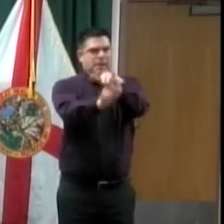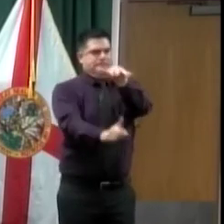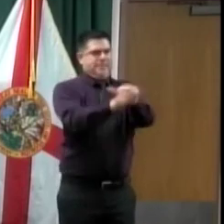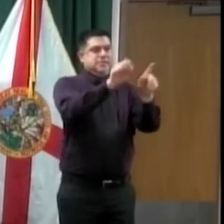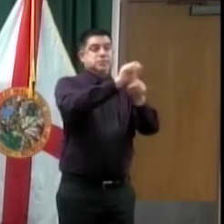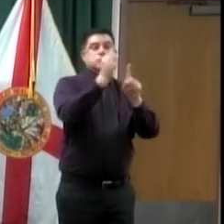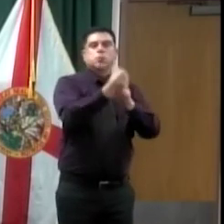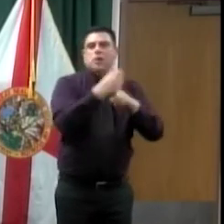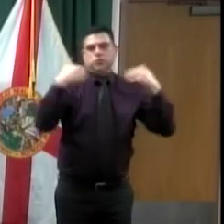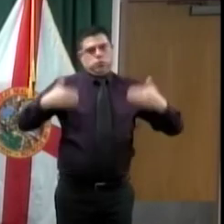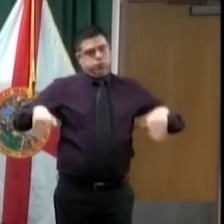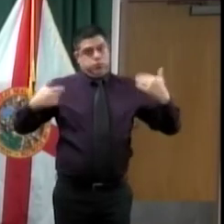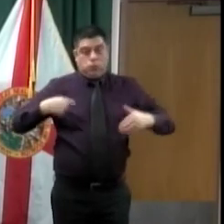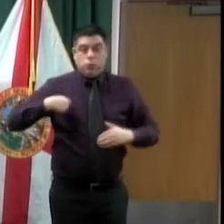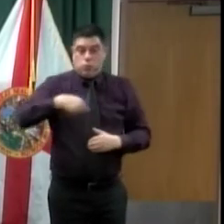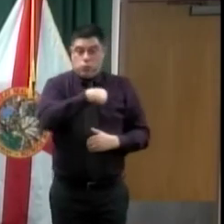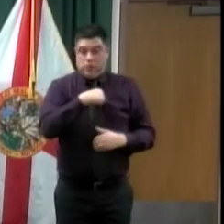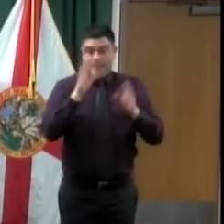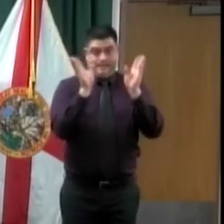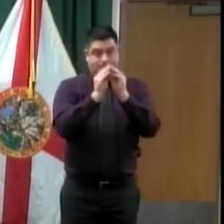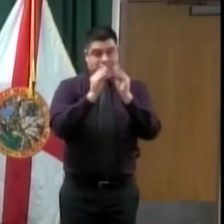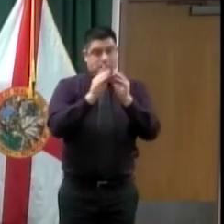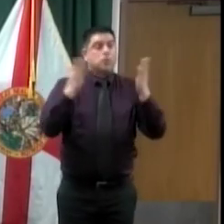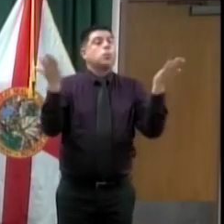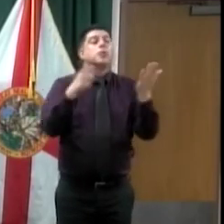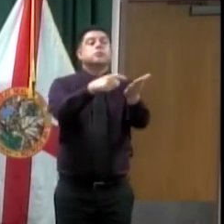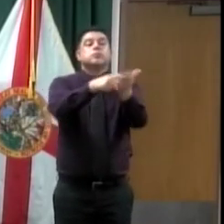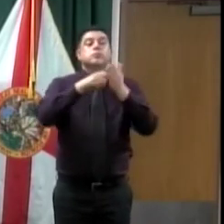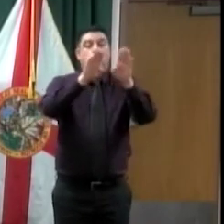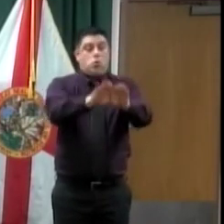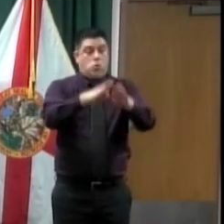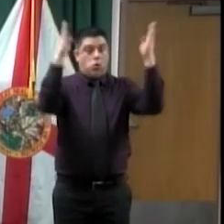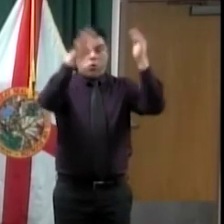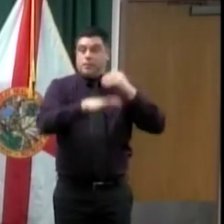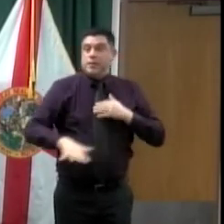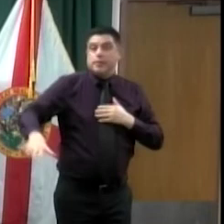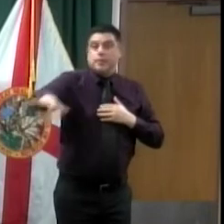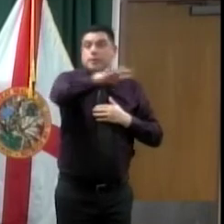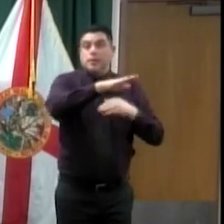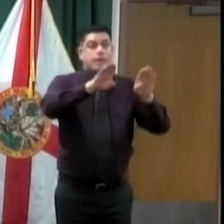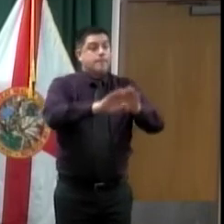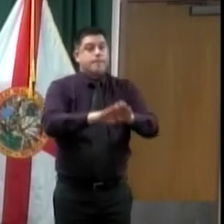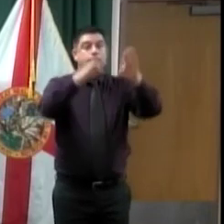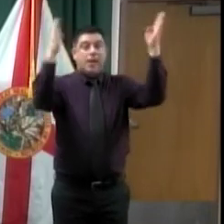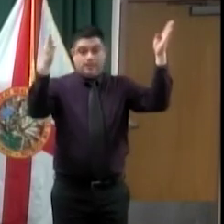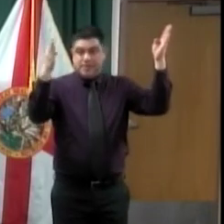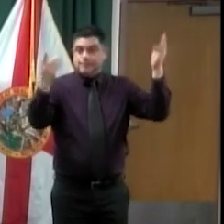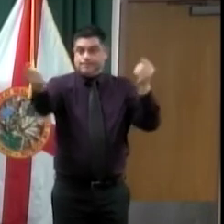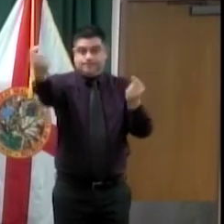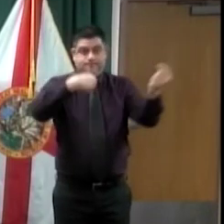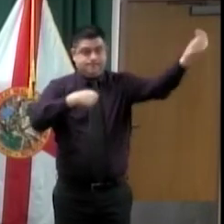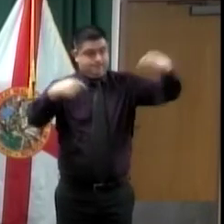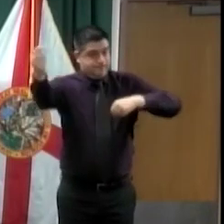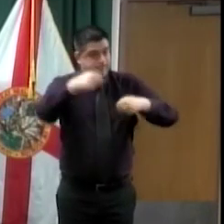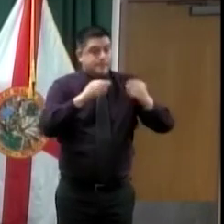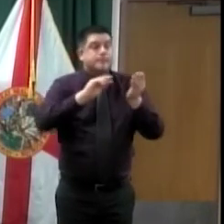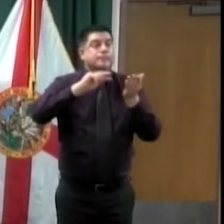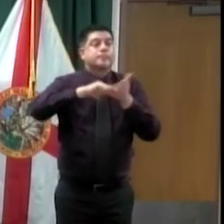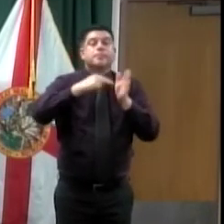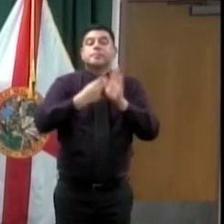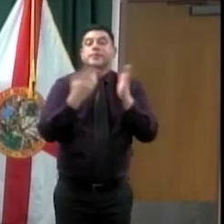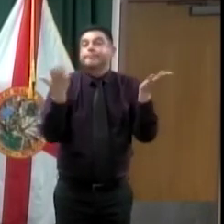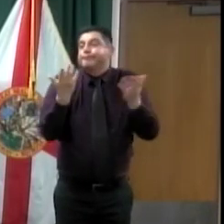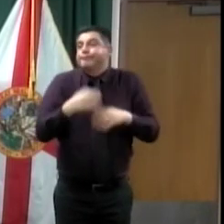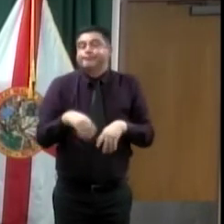public input from whatever technology exists, whether that be a phone in conversation, whether that be an email, whether that